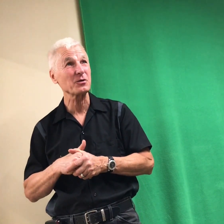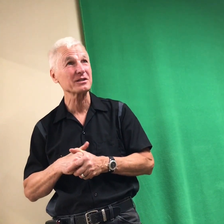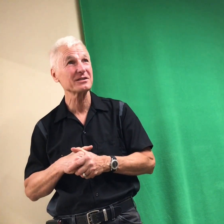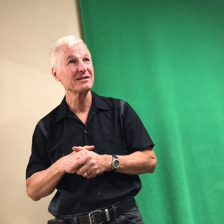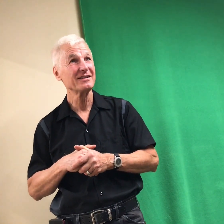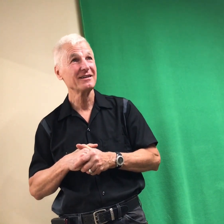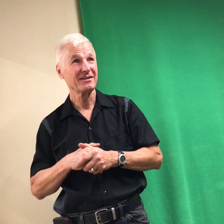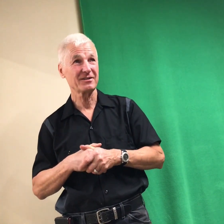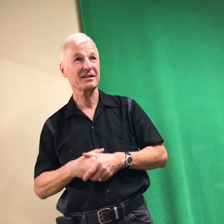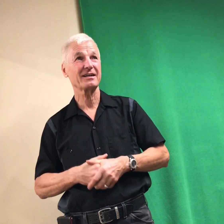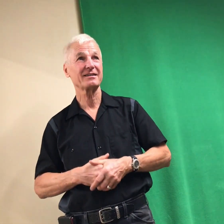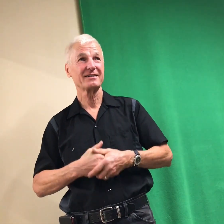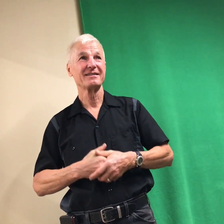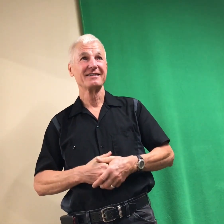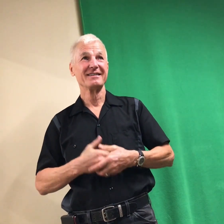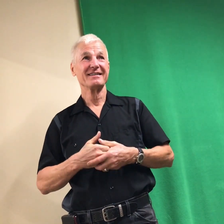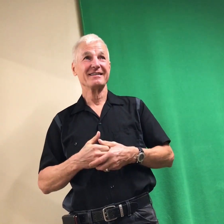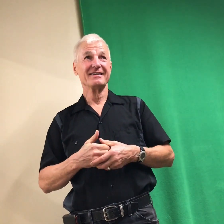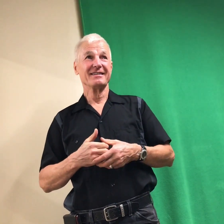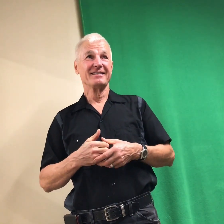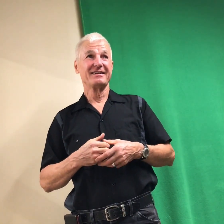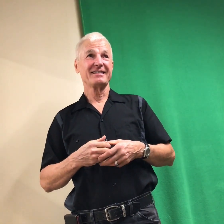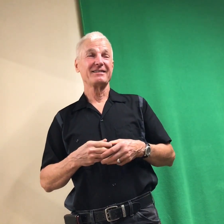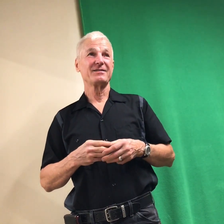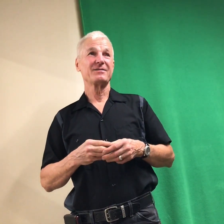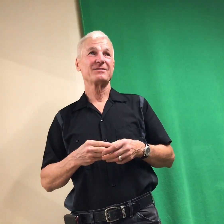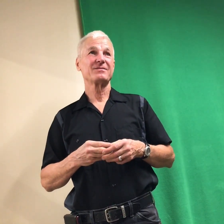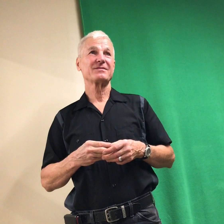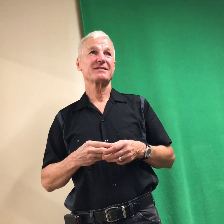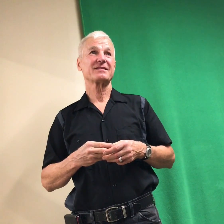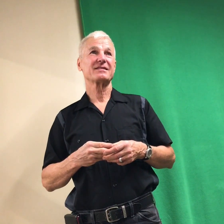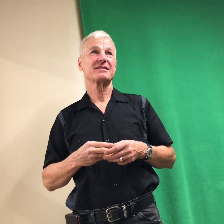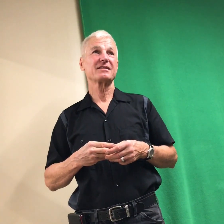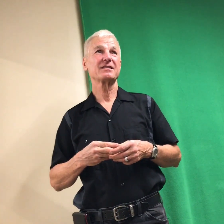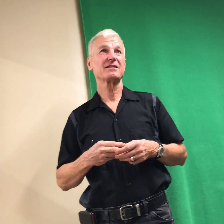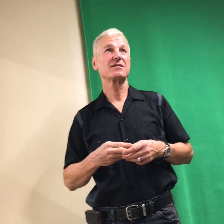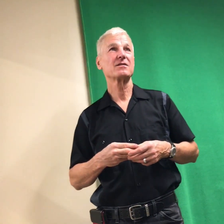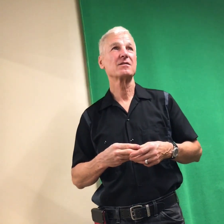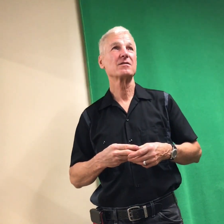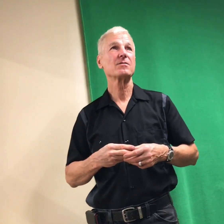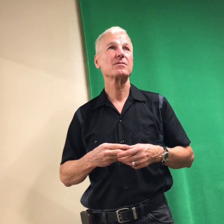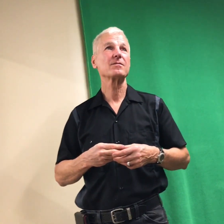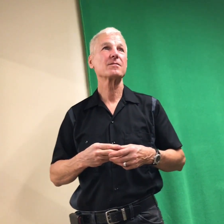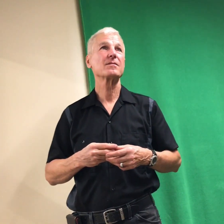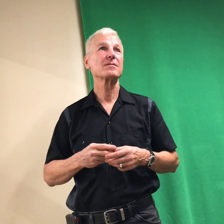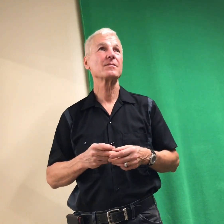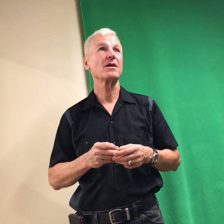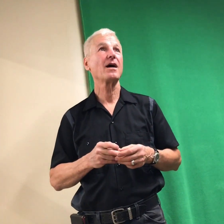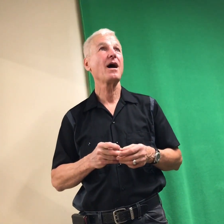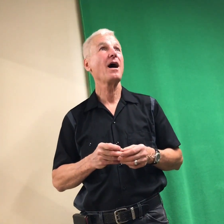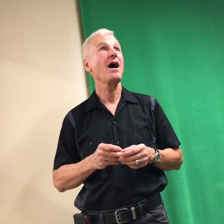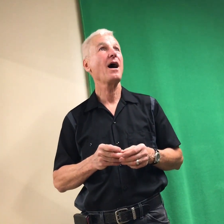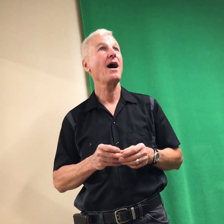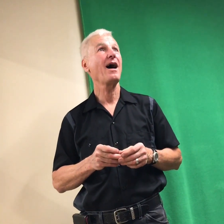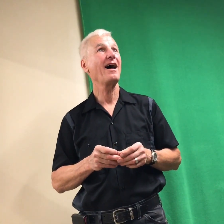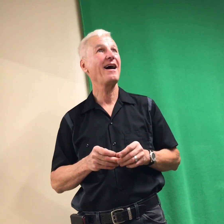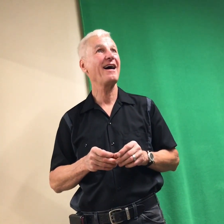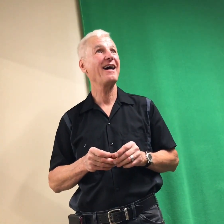stories? No. Okay. And everybody has a different, it's like blind men touching an elephant. You're going to get a different